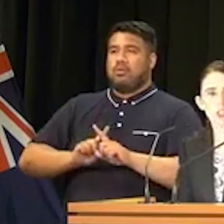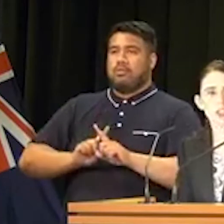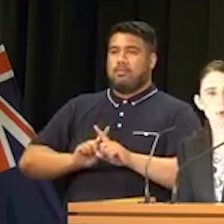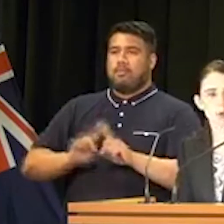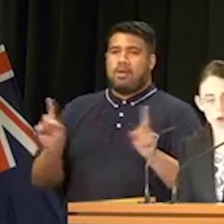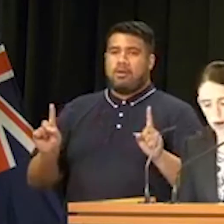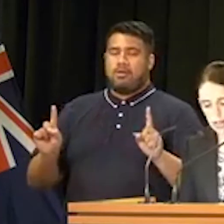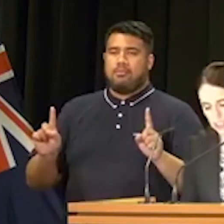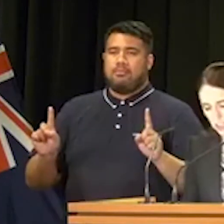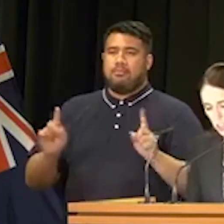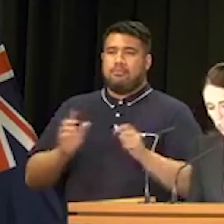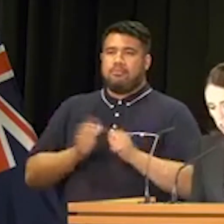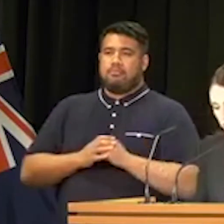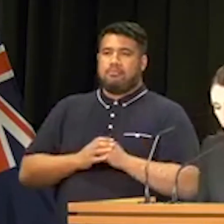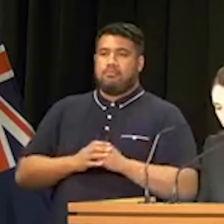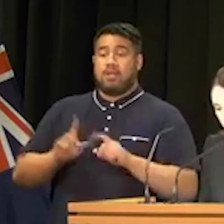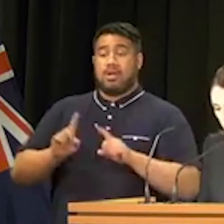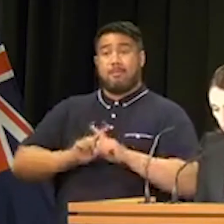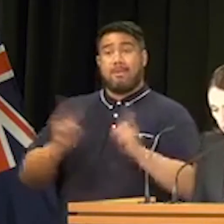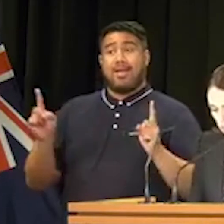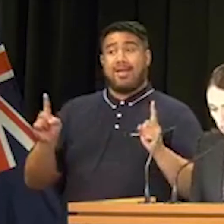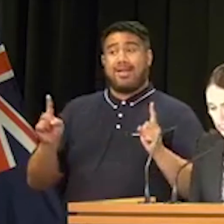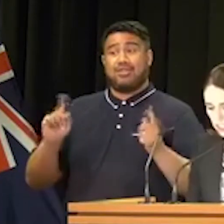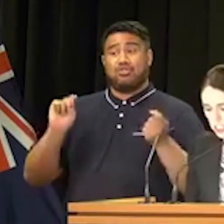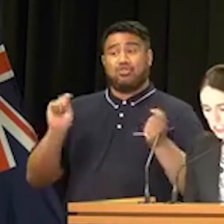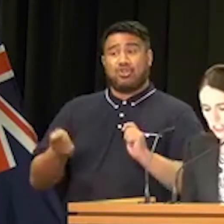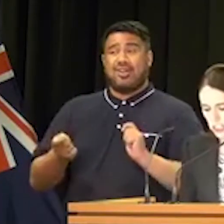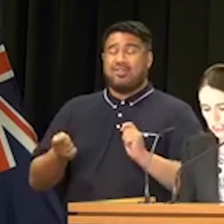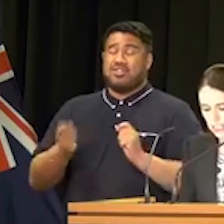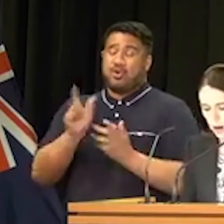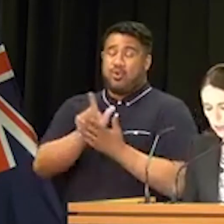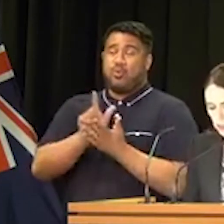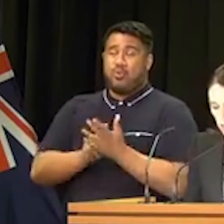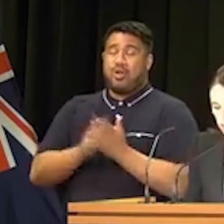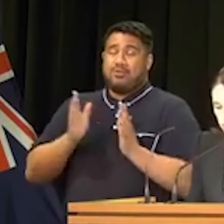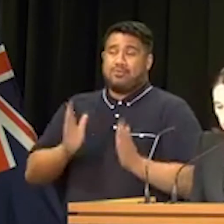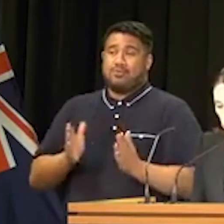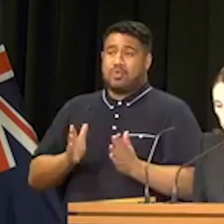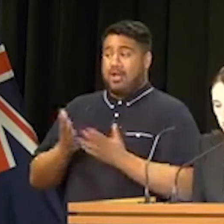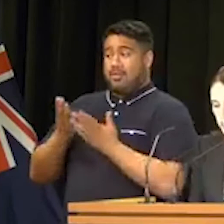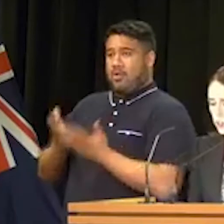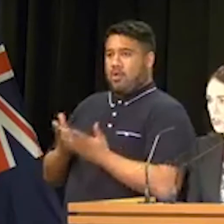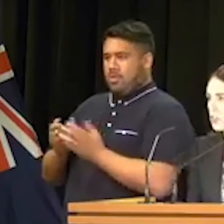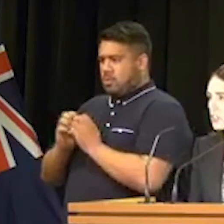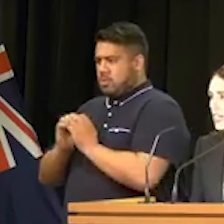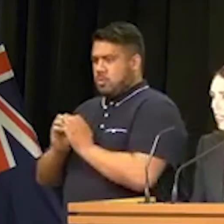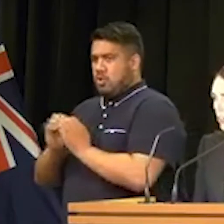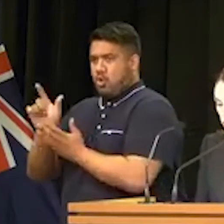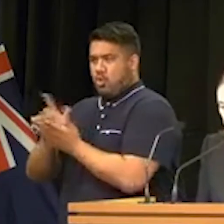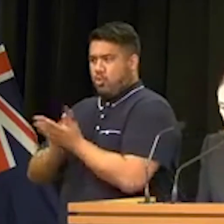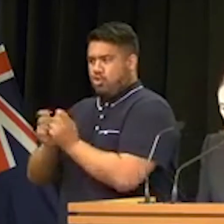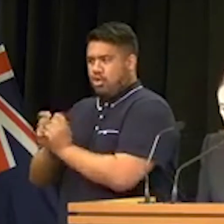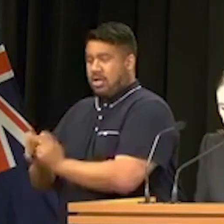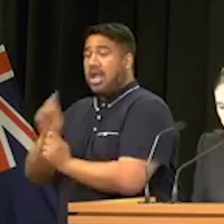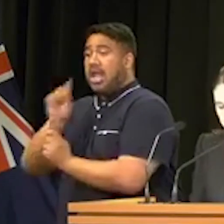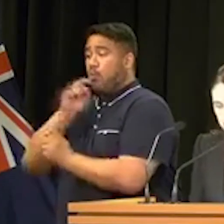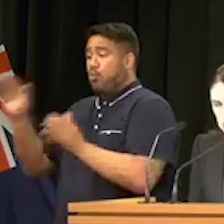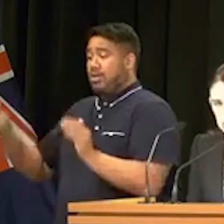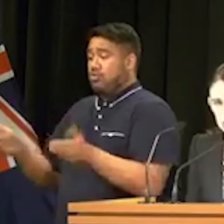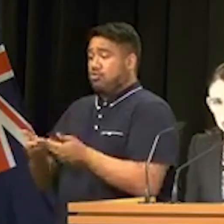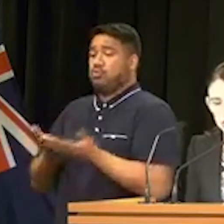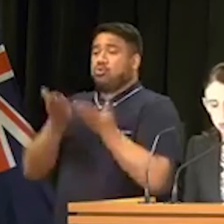These changes will require legislation. That legislation is now being drafted and will be introduced under urgency.